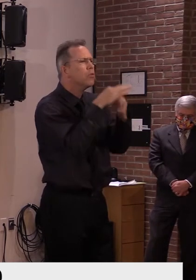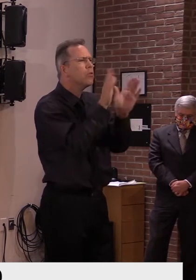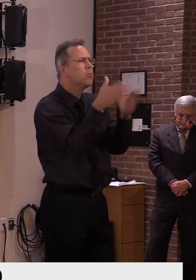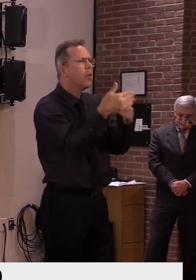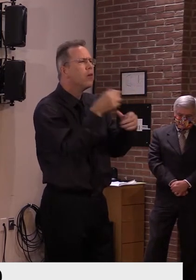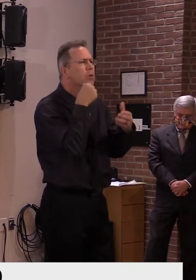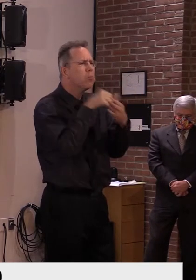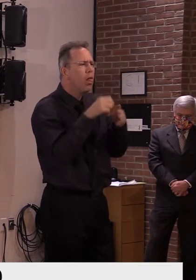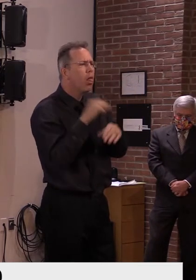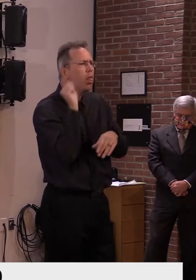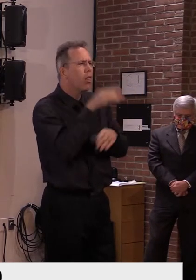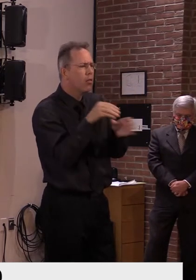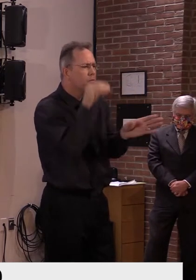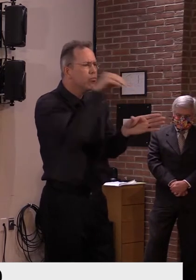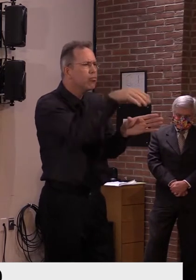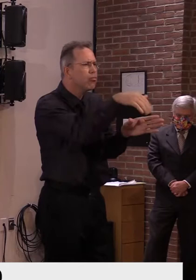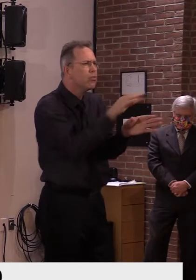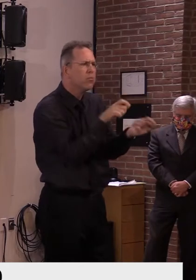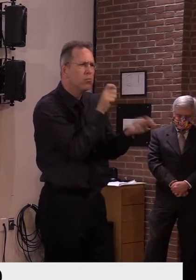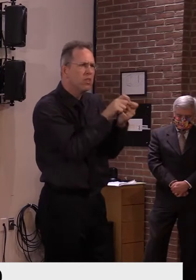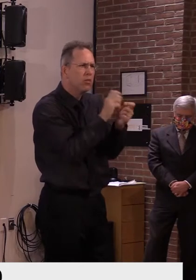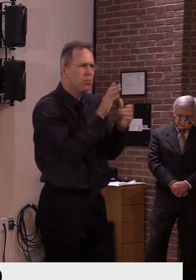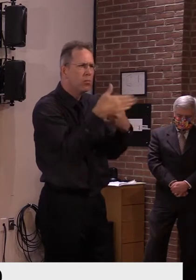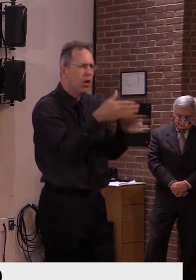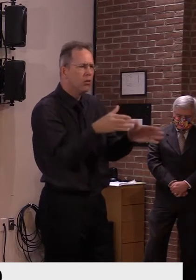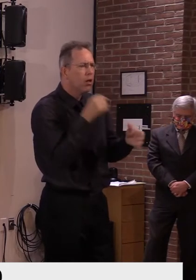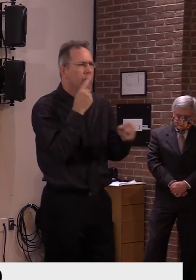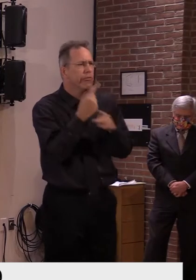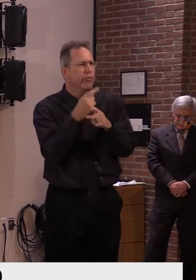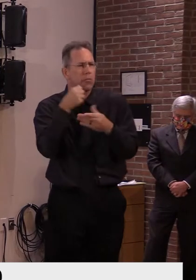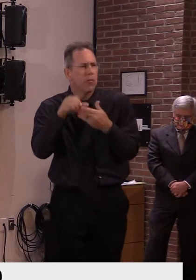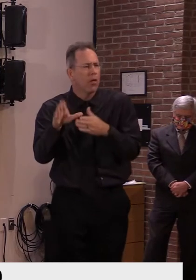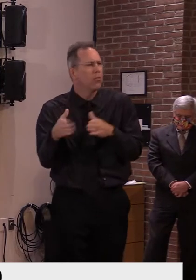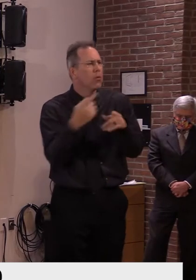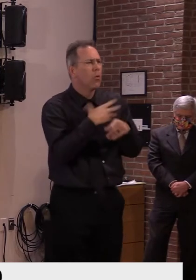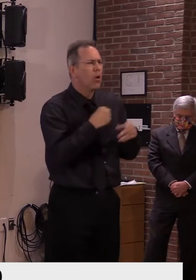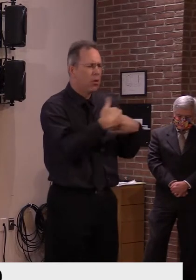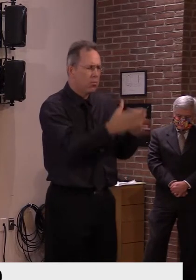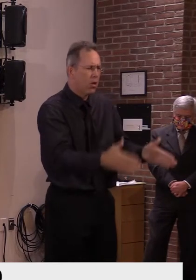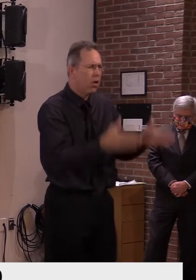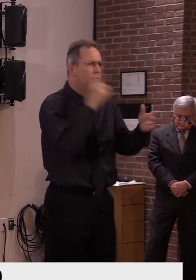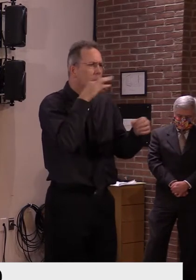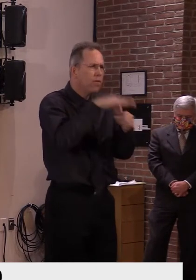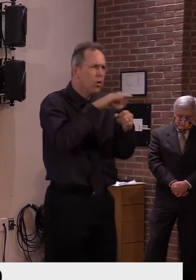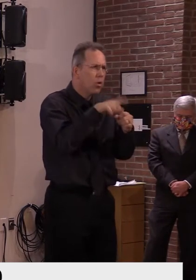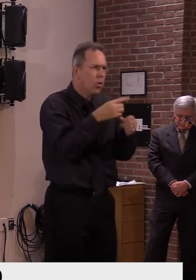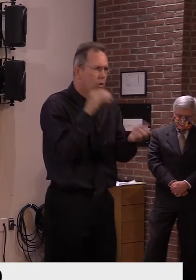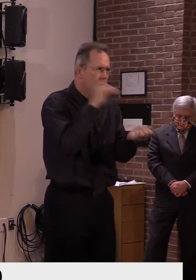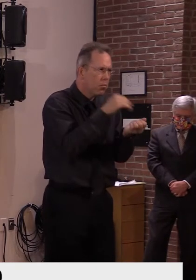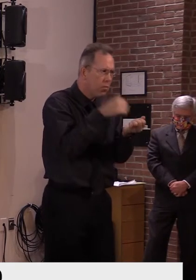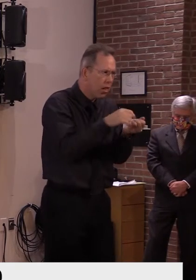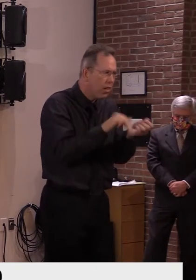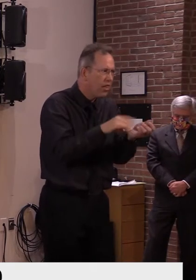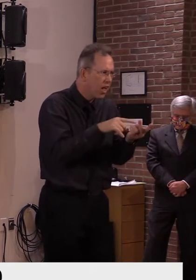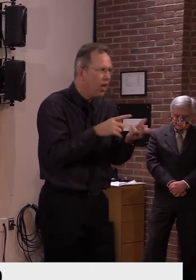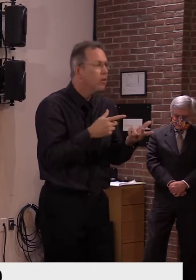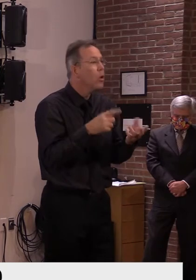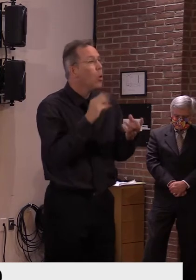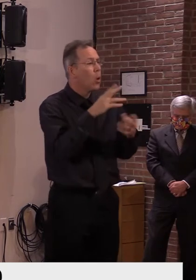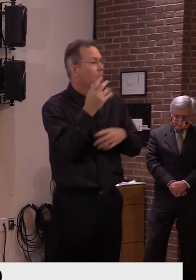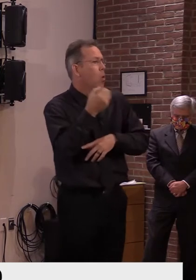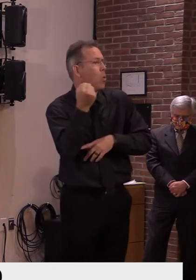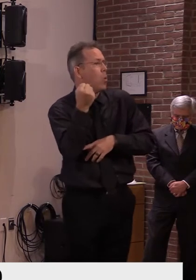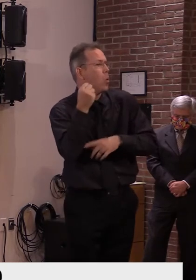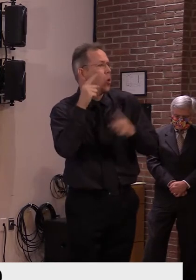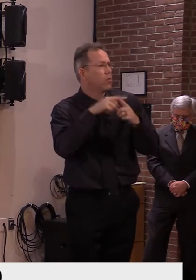your ballots with you to the polling place on election day right up until 7 pm. If you prefer to vote in person, all